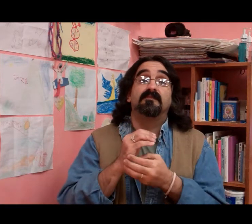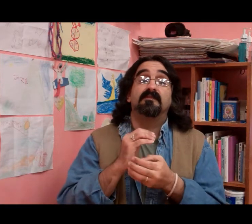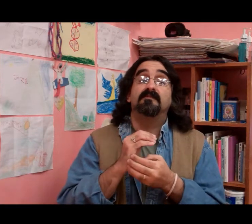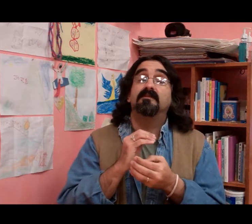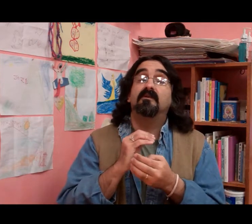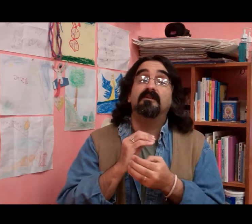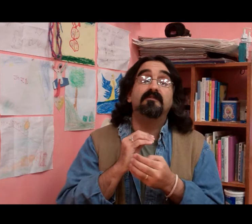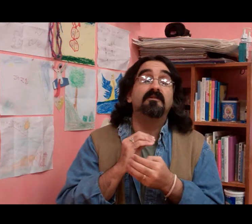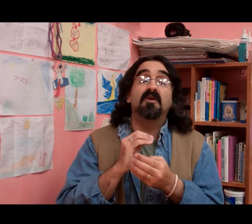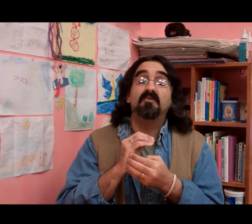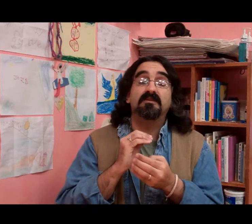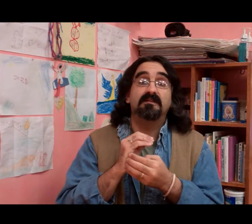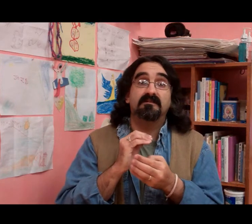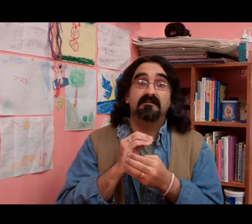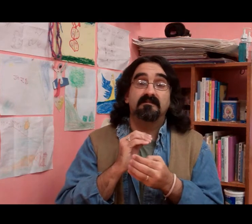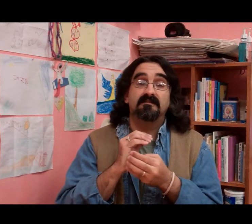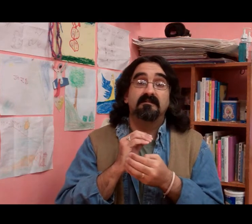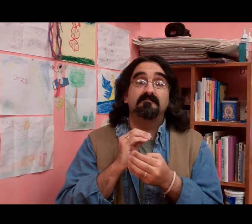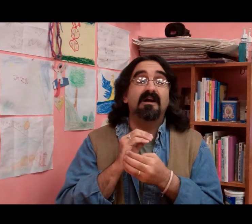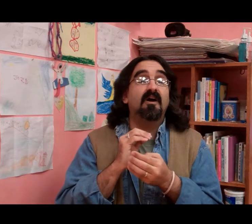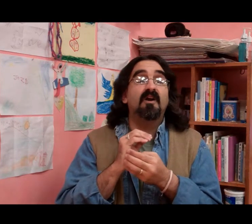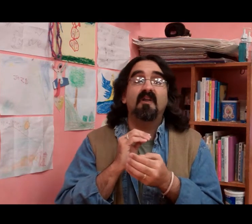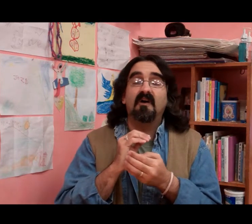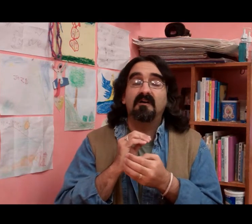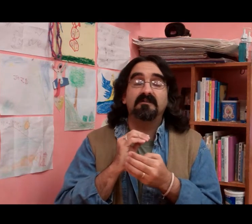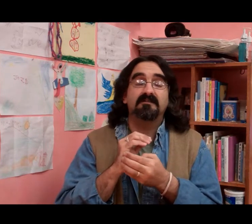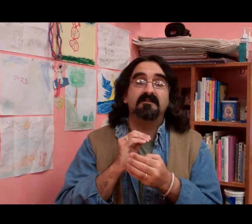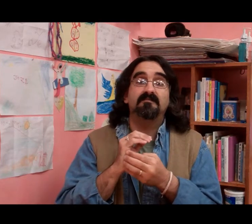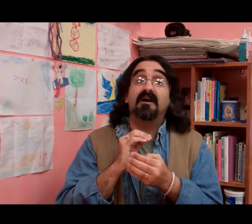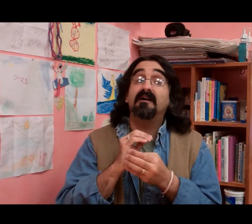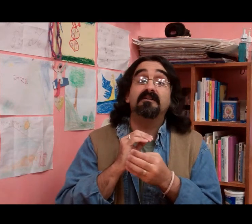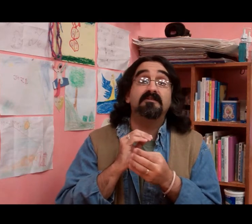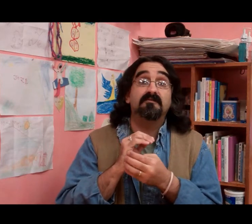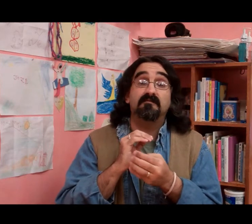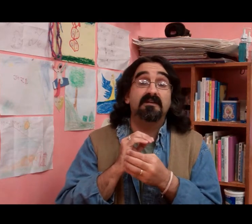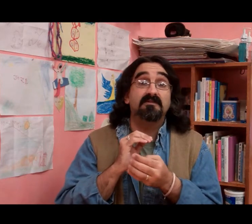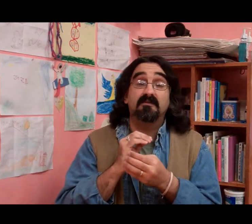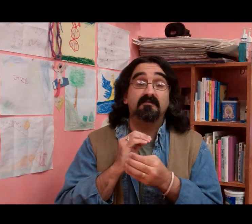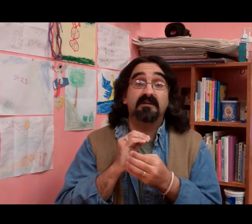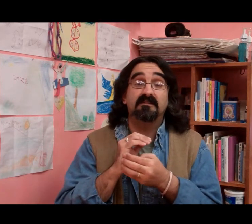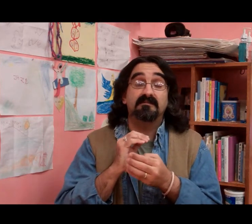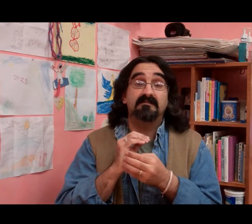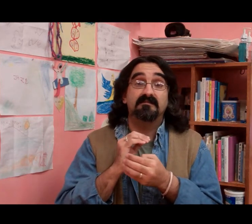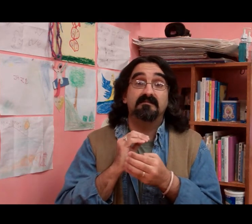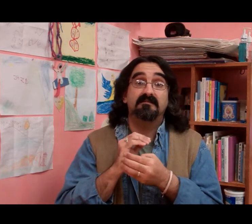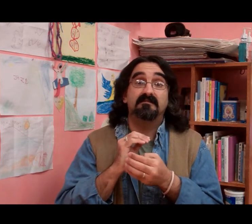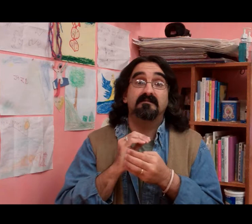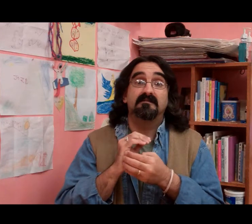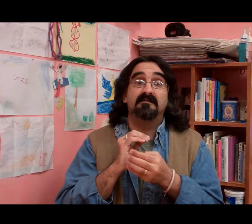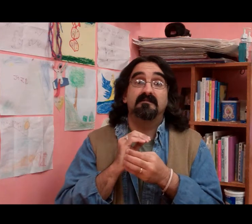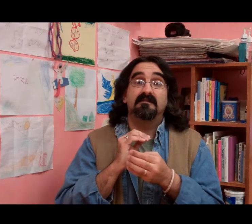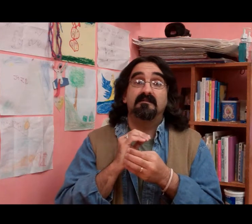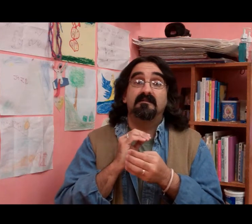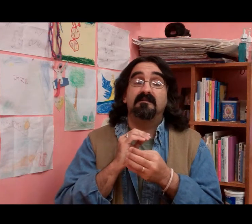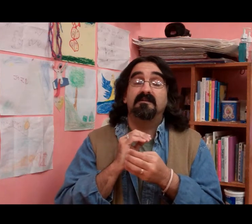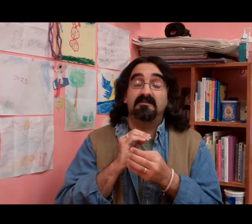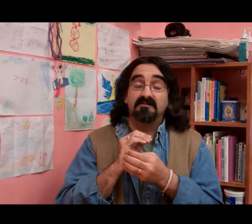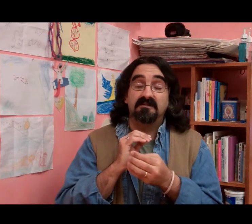Even though I feel lonely, my heart longs and pines for my soulmate, I choose to